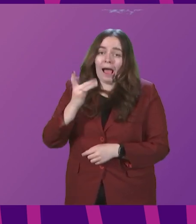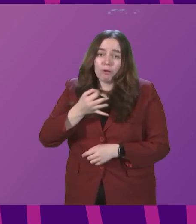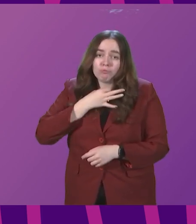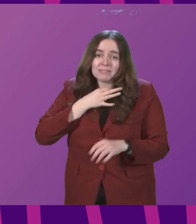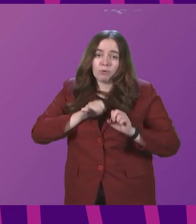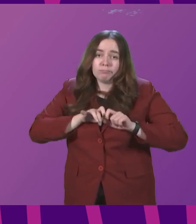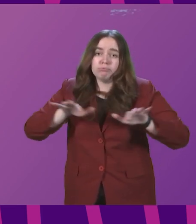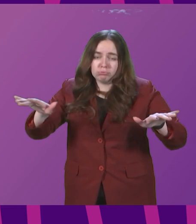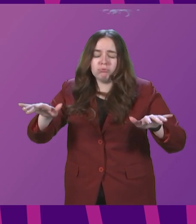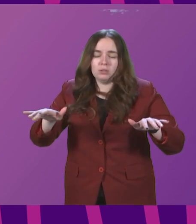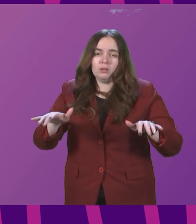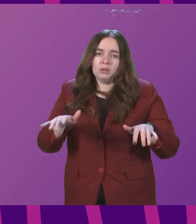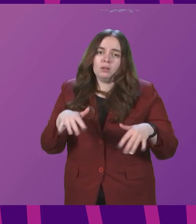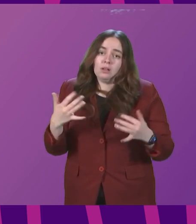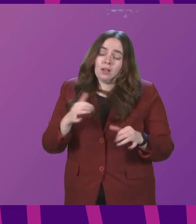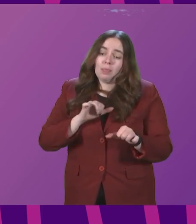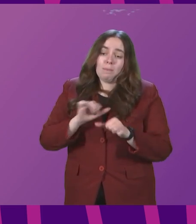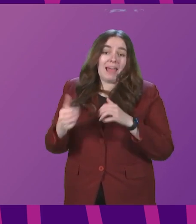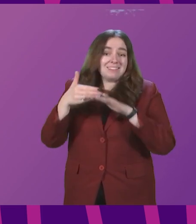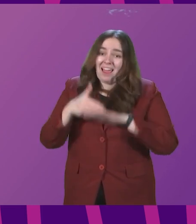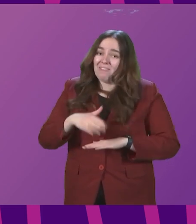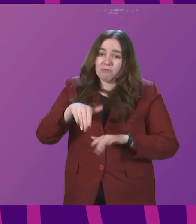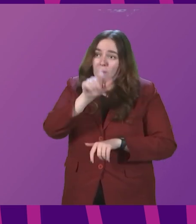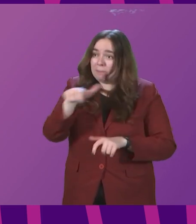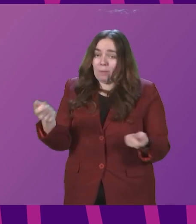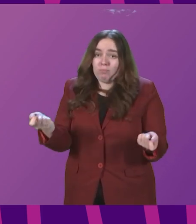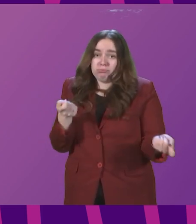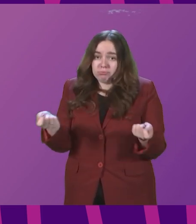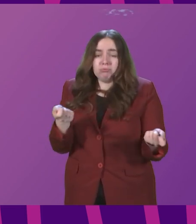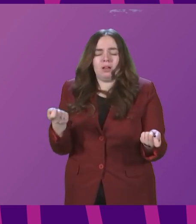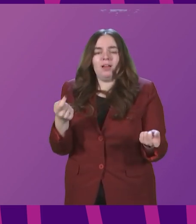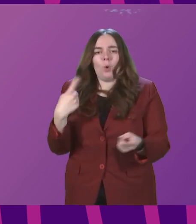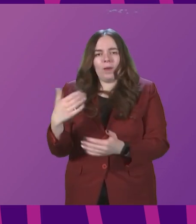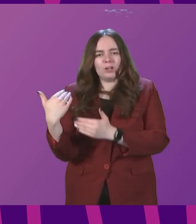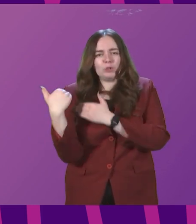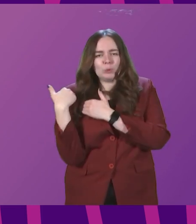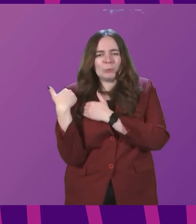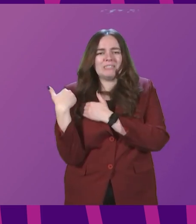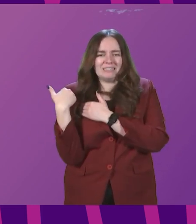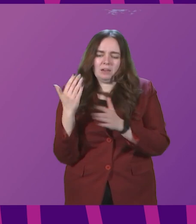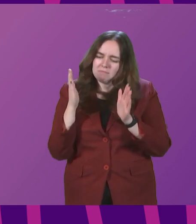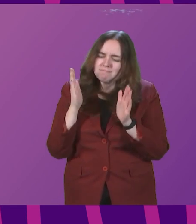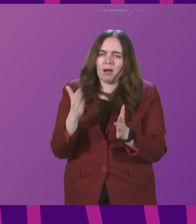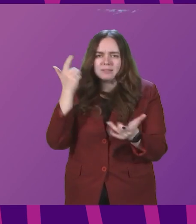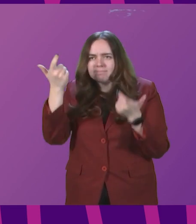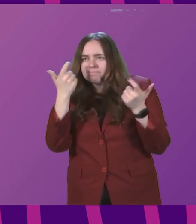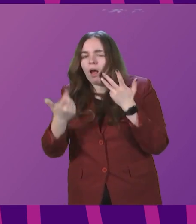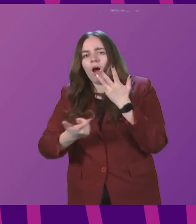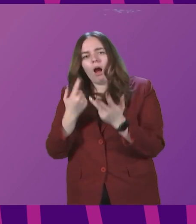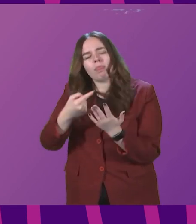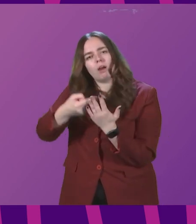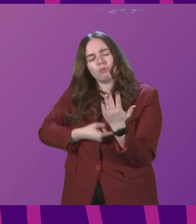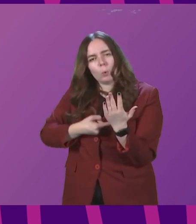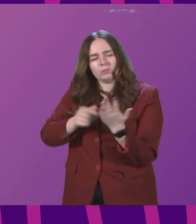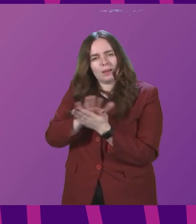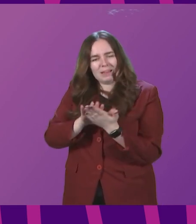transmission, despite the best efforts of those who run these settings, we are duty-bound to consider whether there are any other measures that will